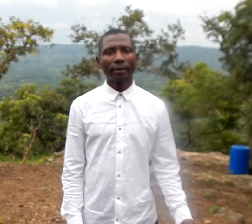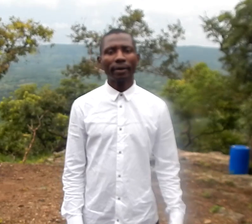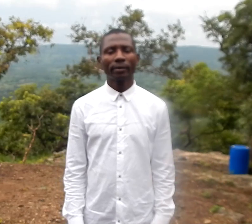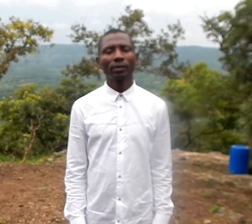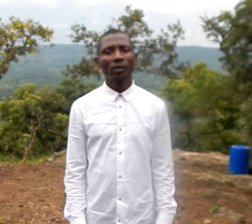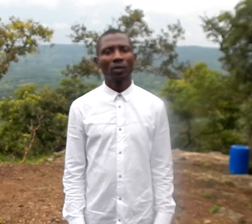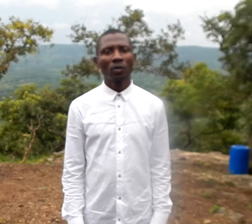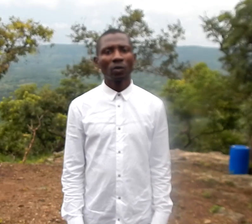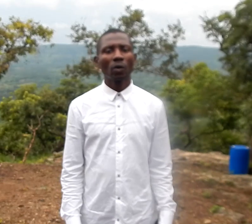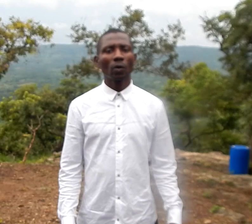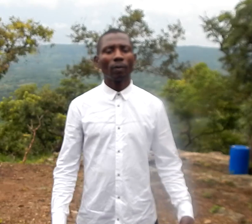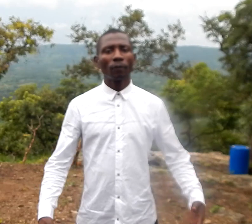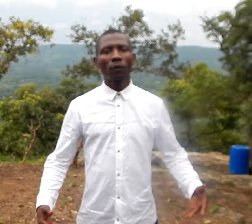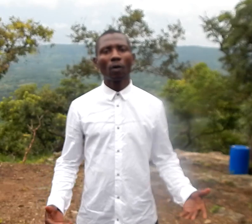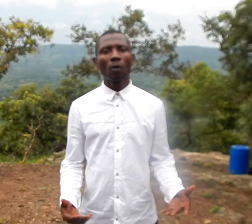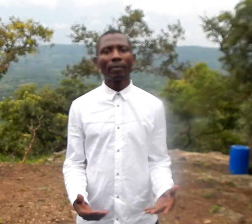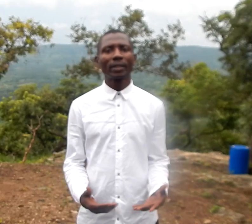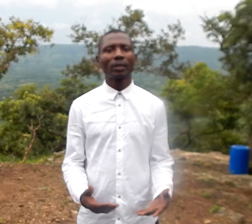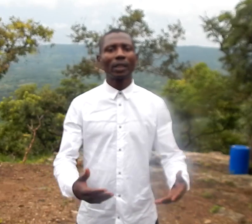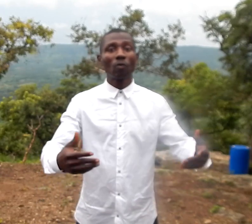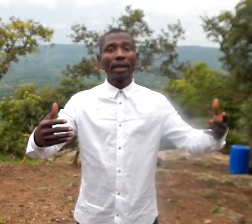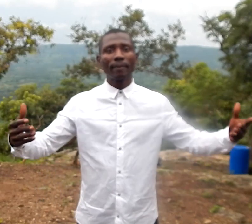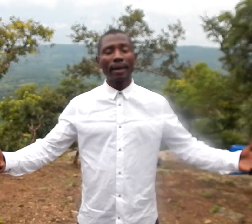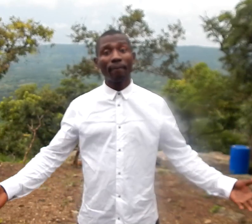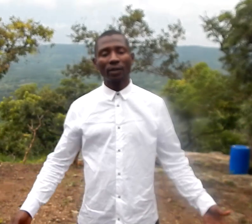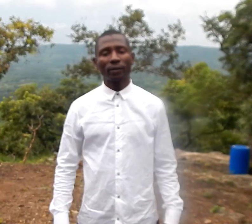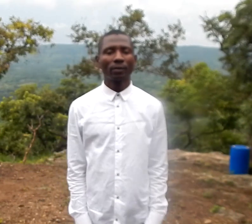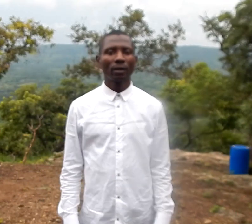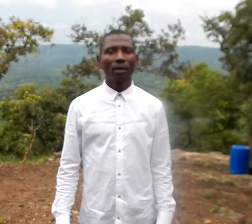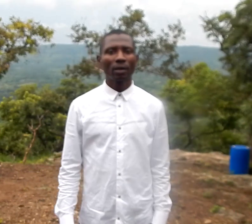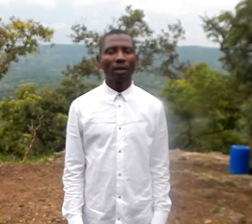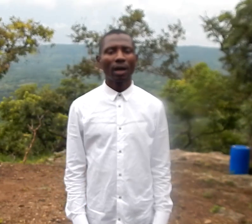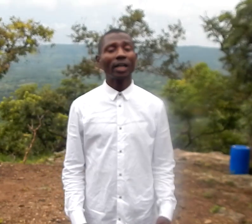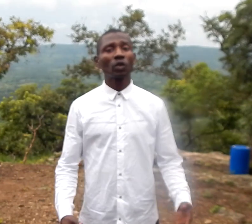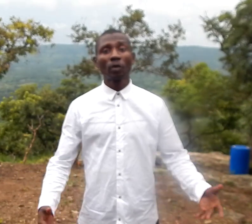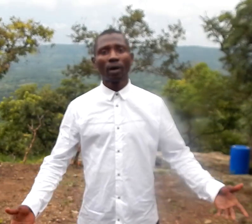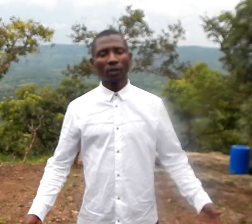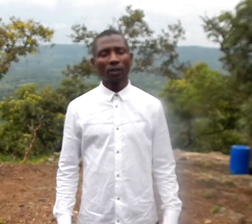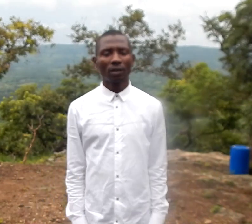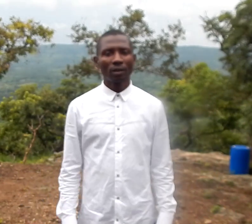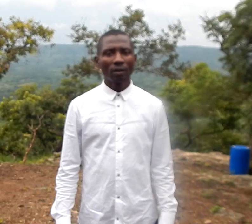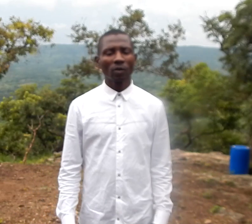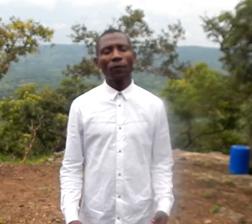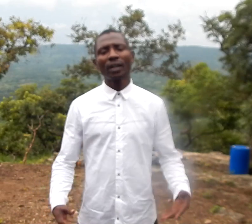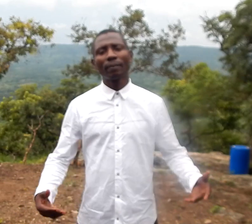nangra so i had too much so i feel